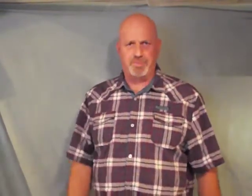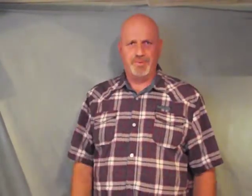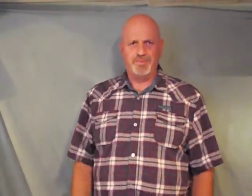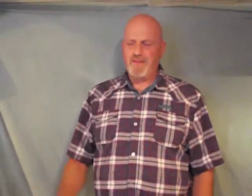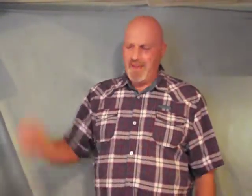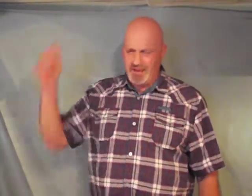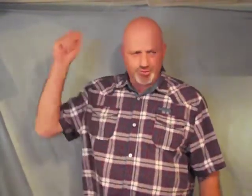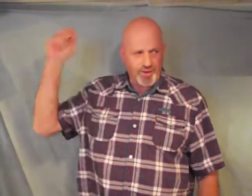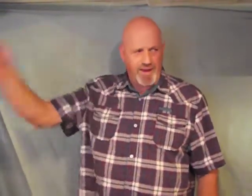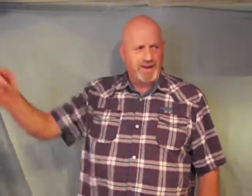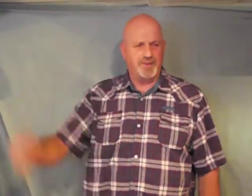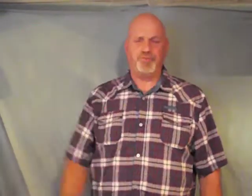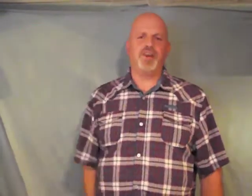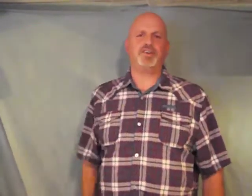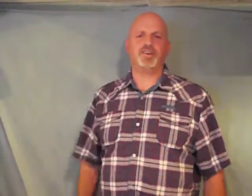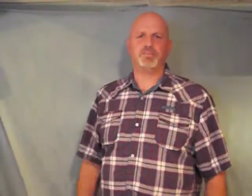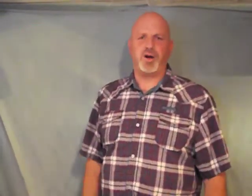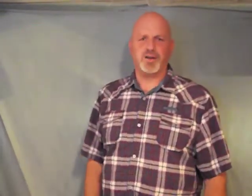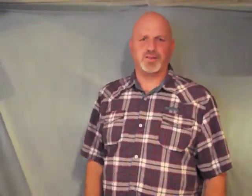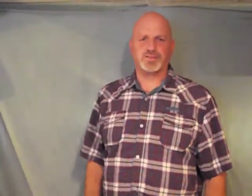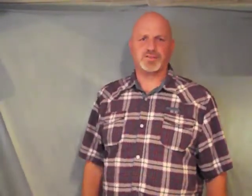he's ready to fill your barns